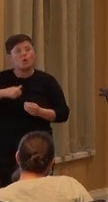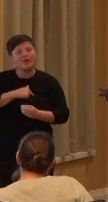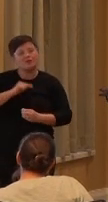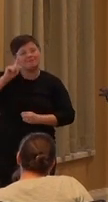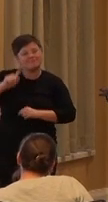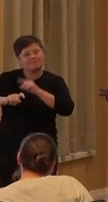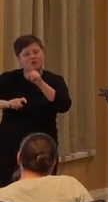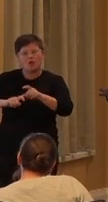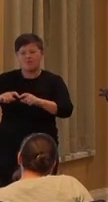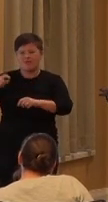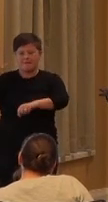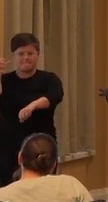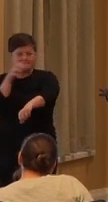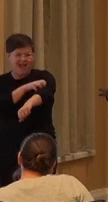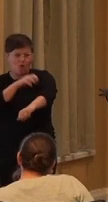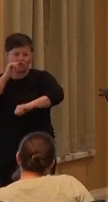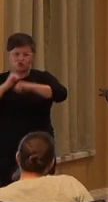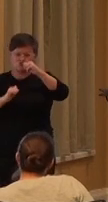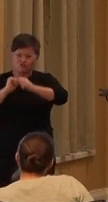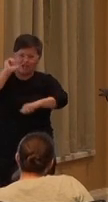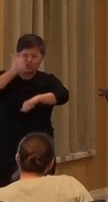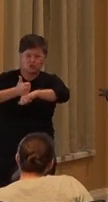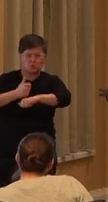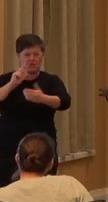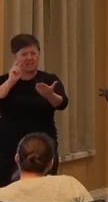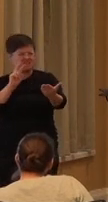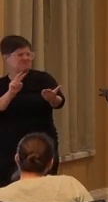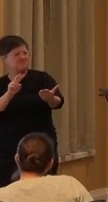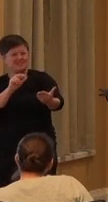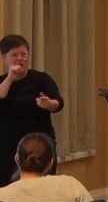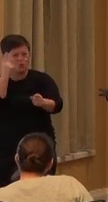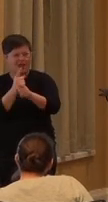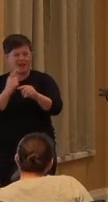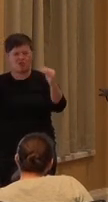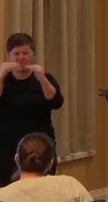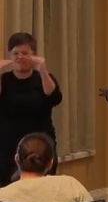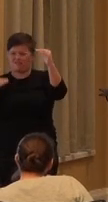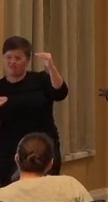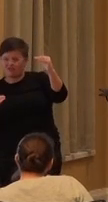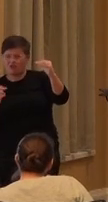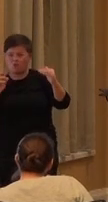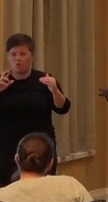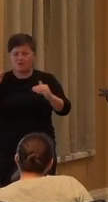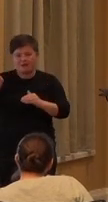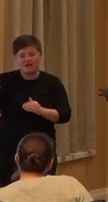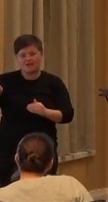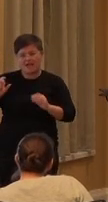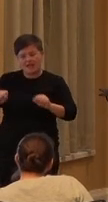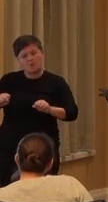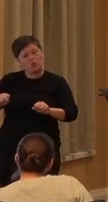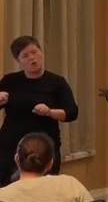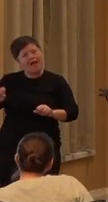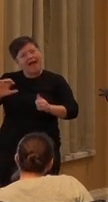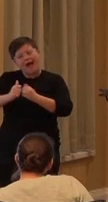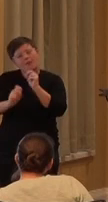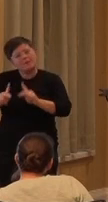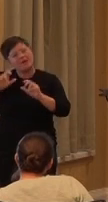power structures. We're identifying injustice. We're asserting principles of democracy that enable citizens to flourish.